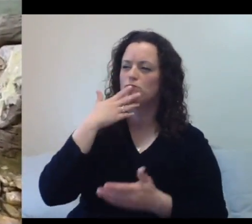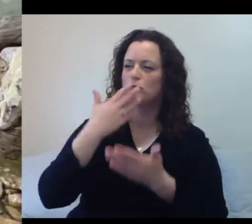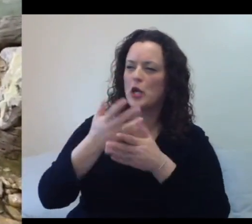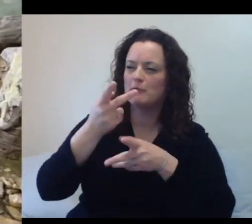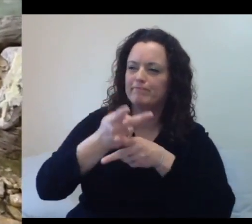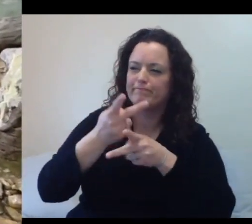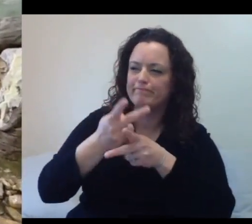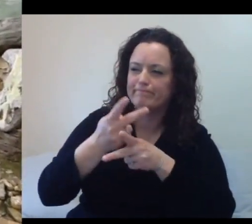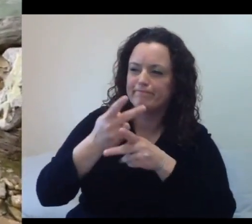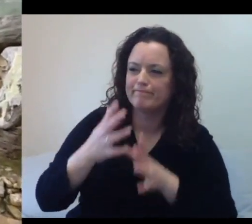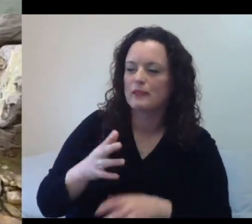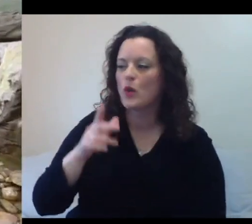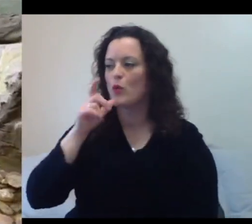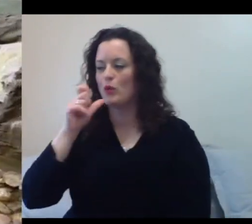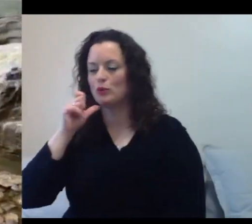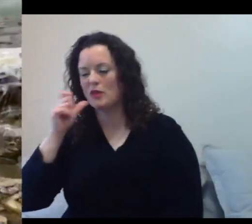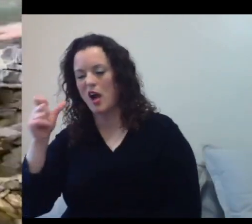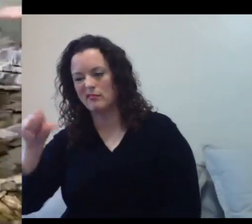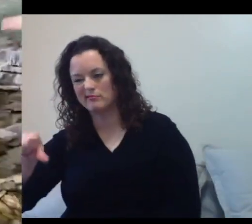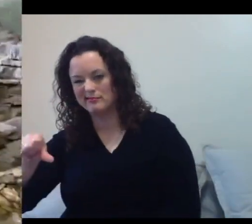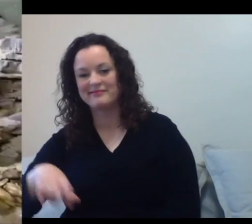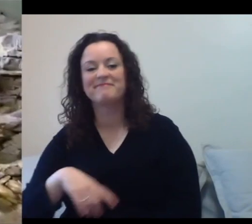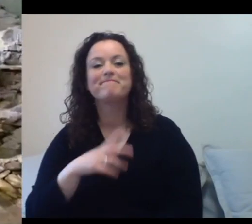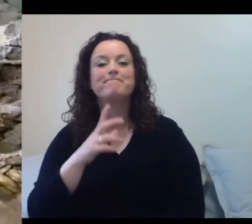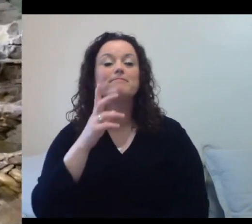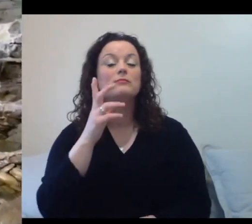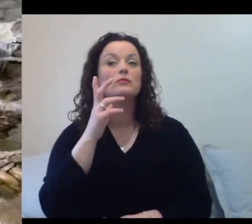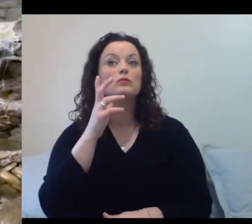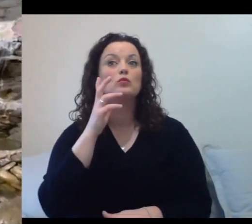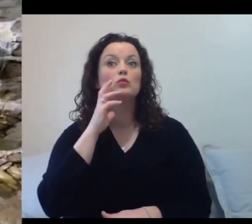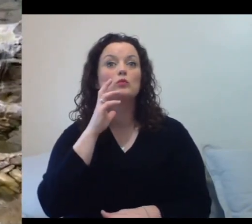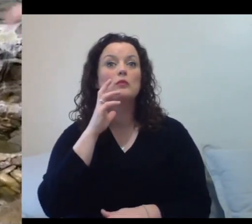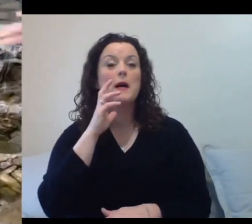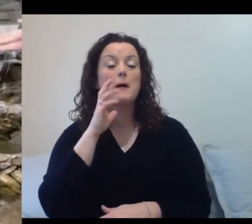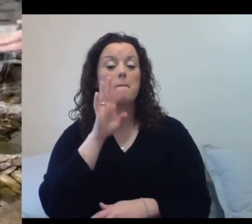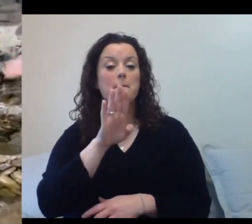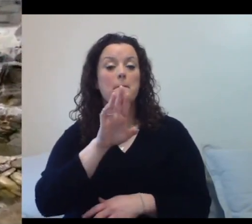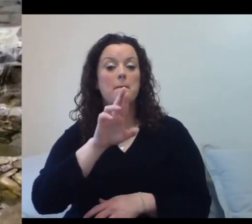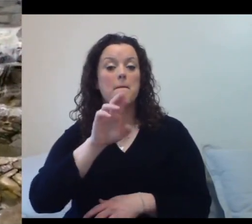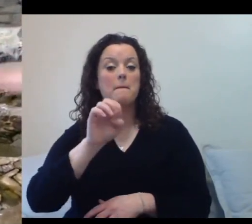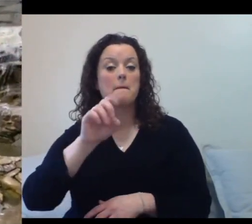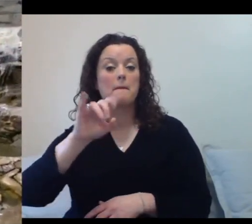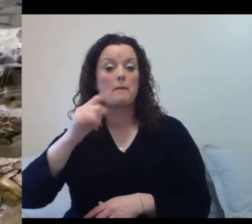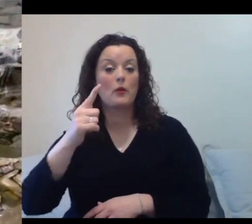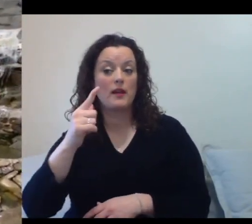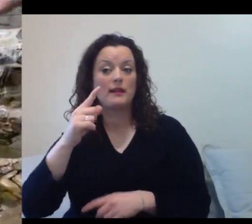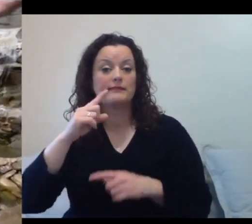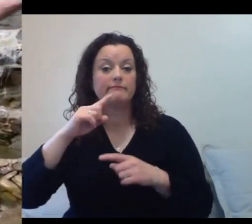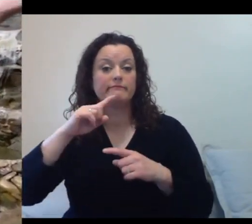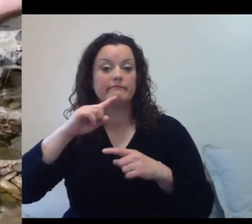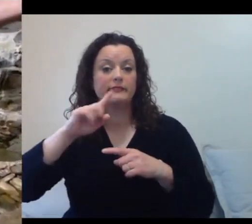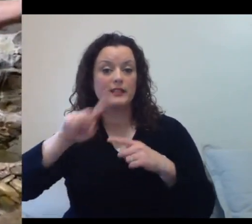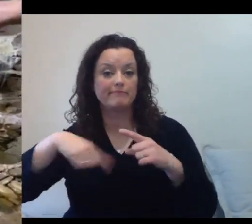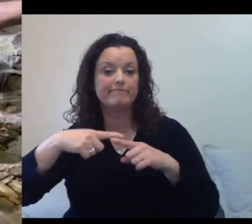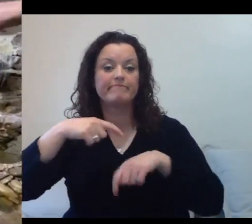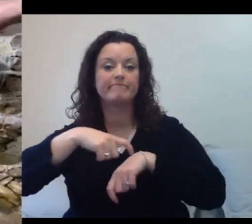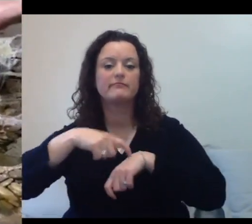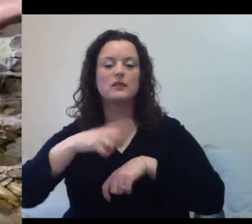So, again, that's going to be happening, though. Breeding season in here is going to be happening once everybody goes through moult. So, those two that are farther along than everybody